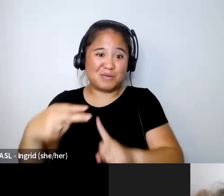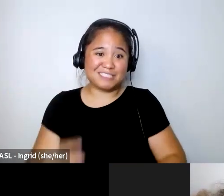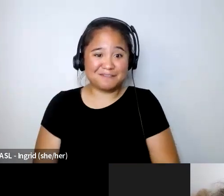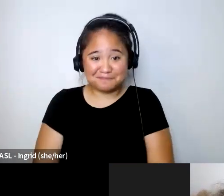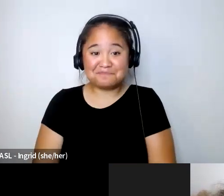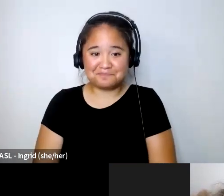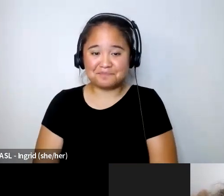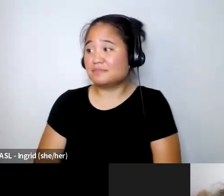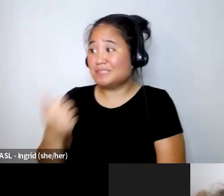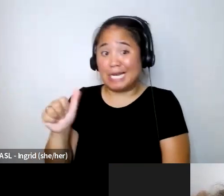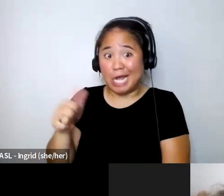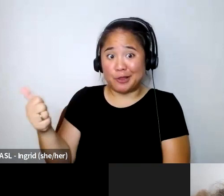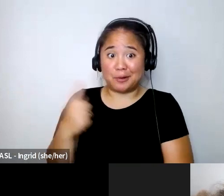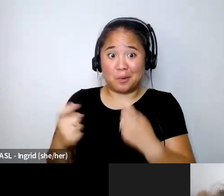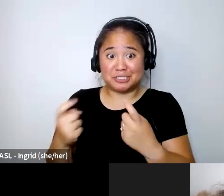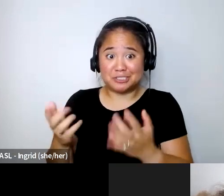any other questions